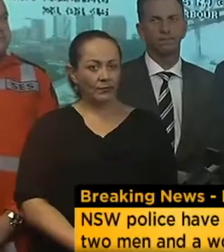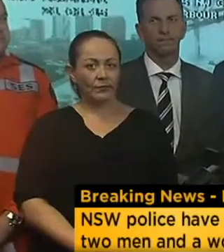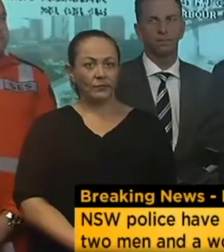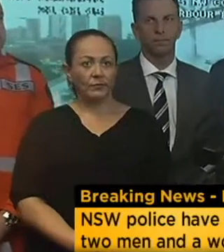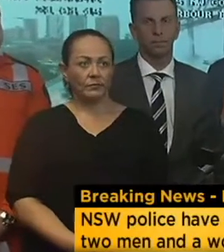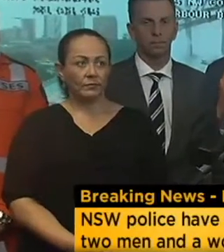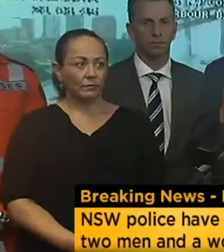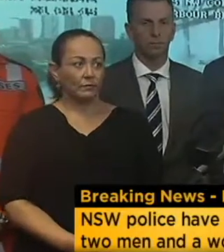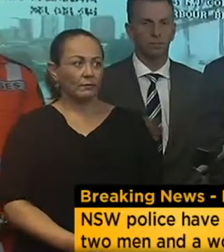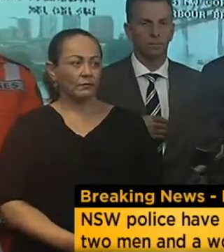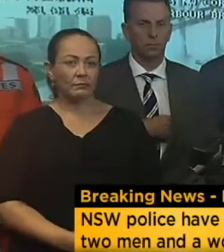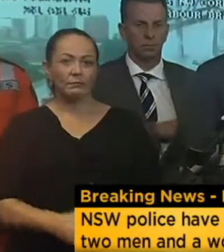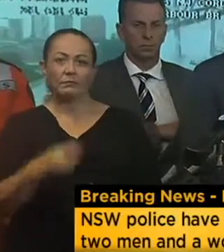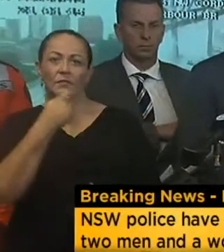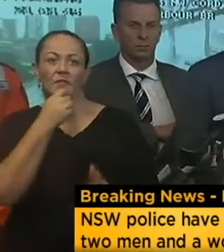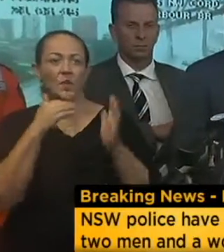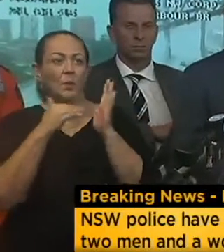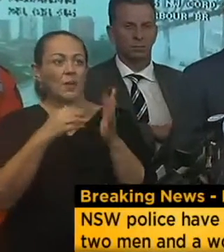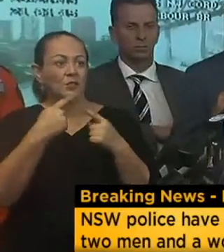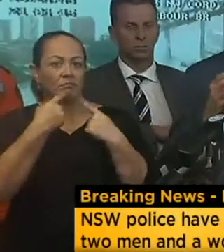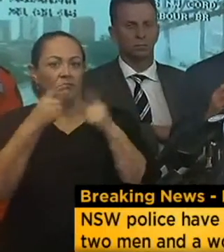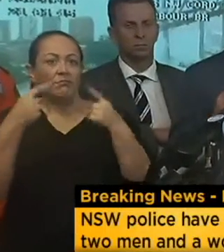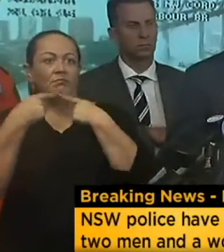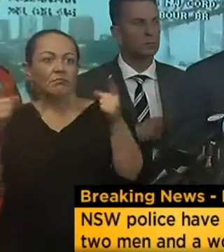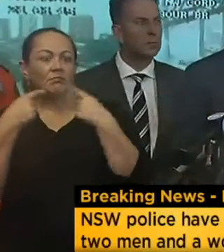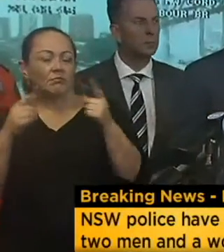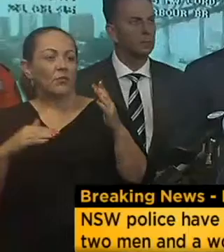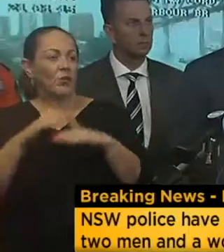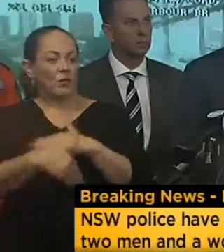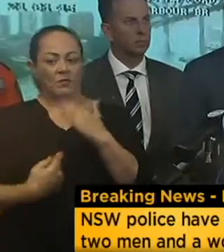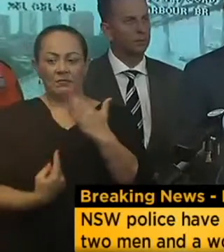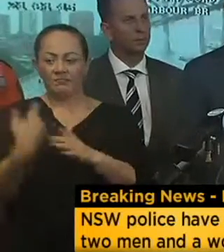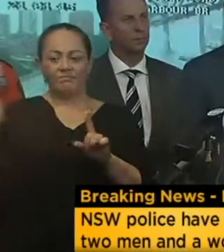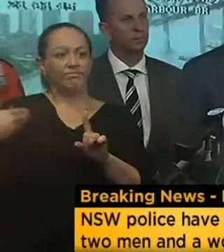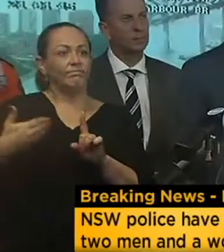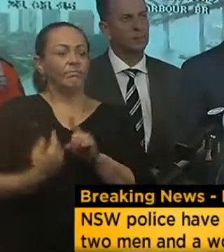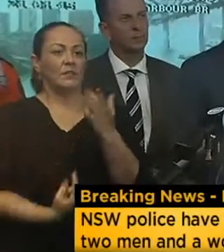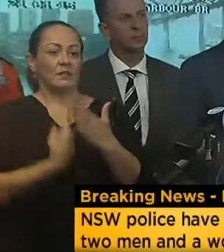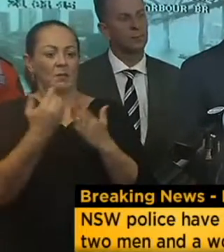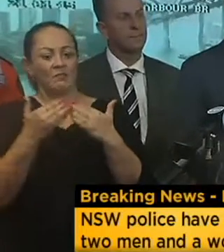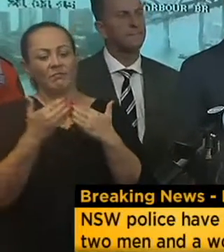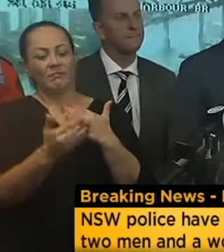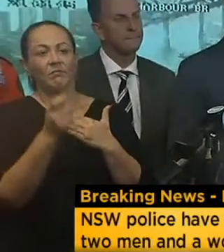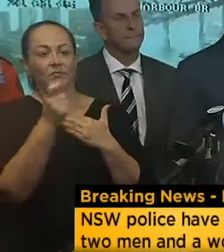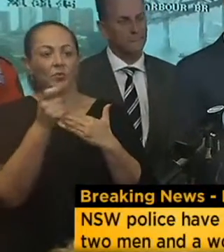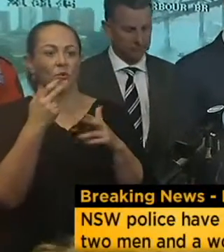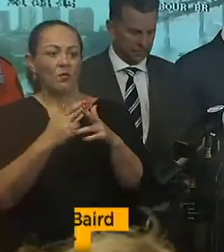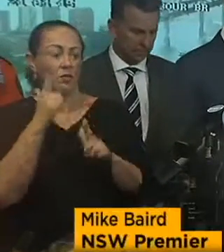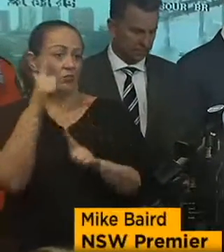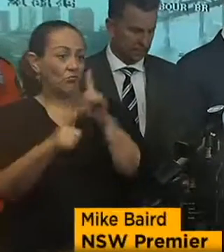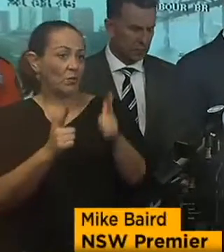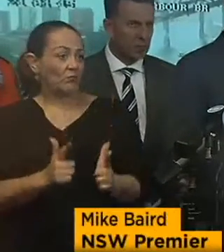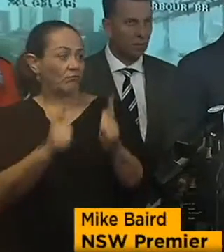I just want to provide a couple of quick messages in relation to obviously very challenging events that we are facing, both the Transport Minister